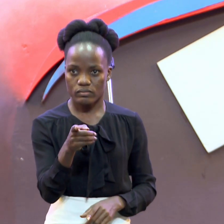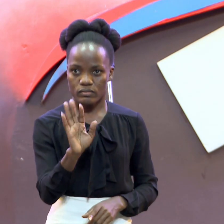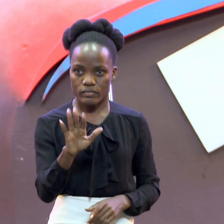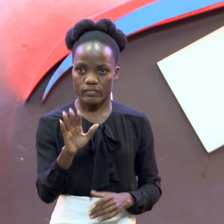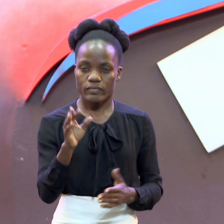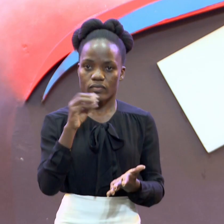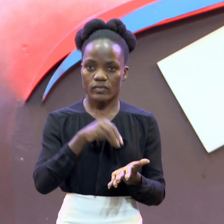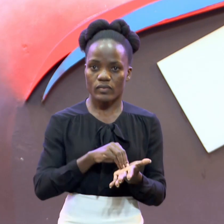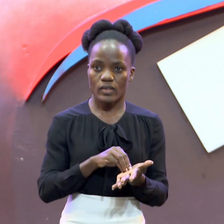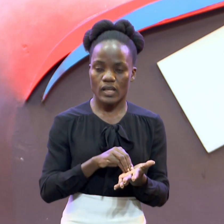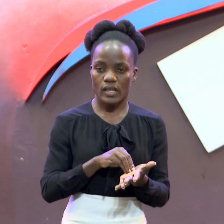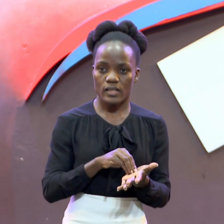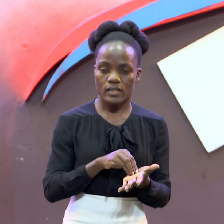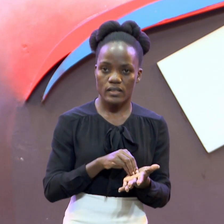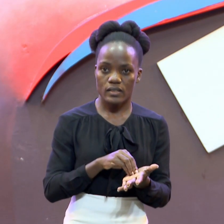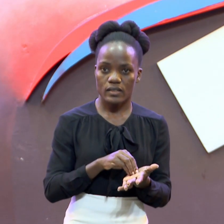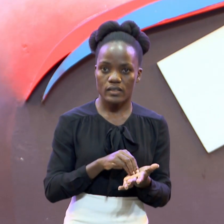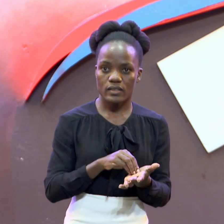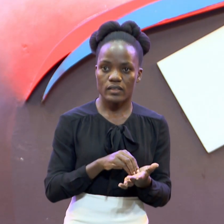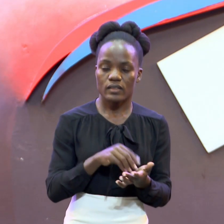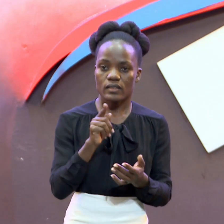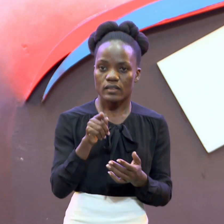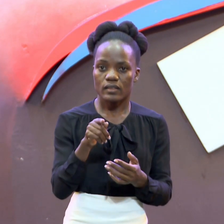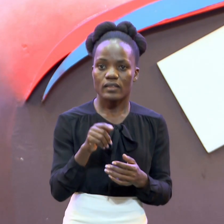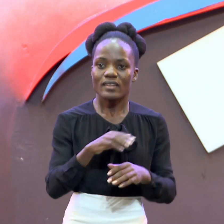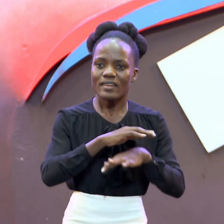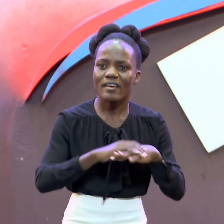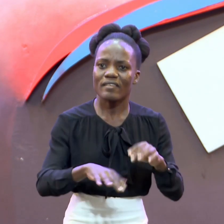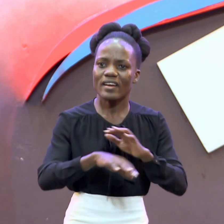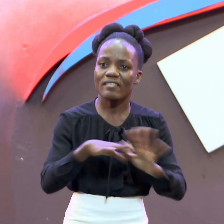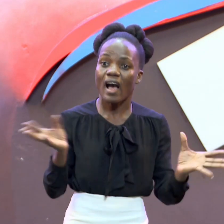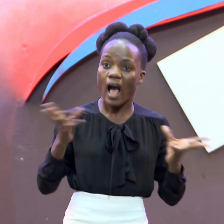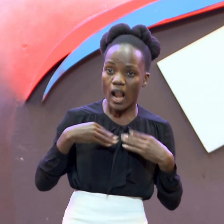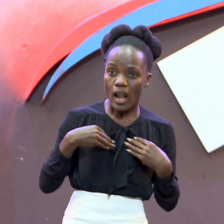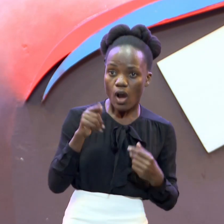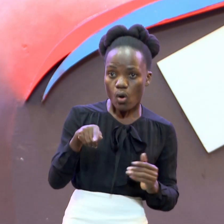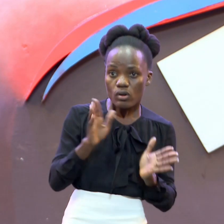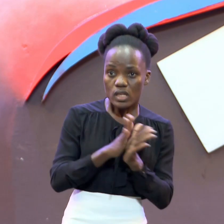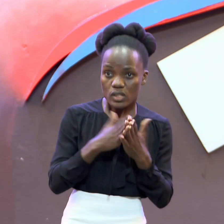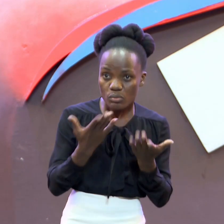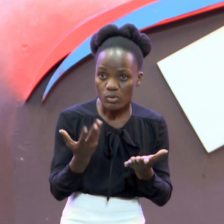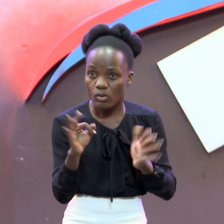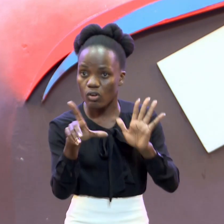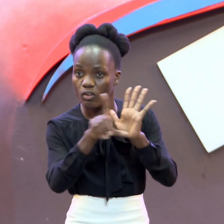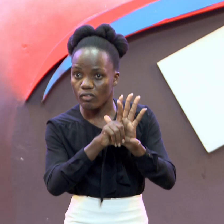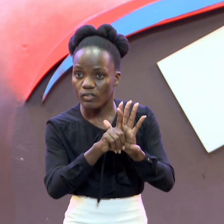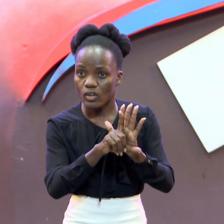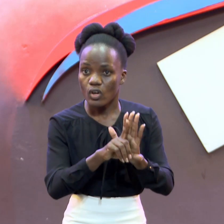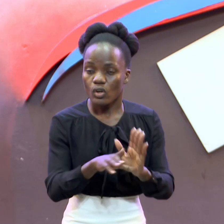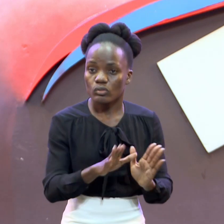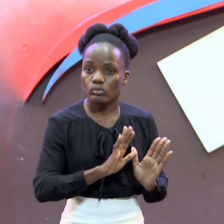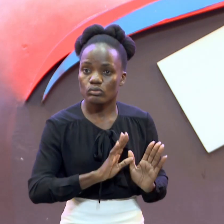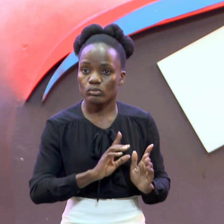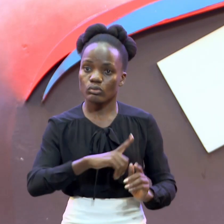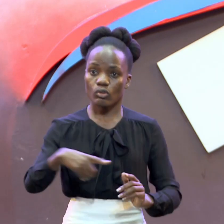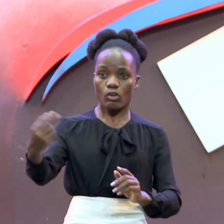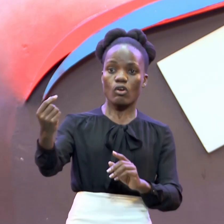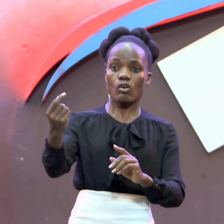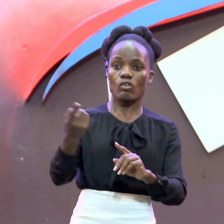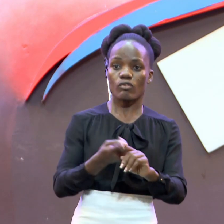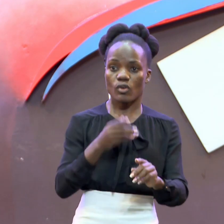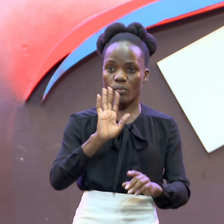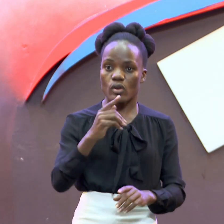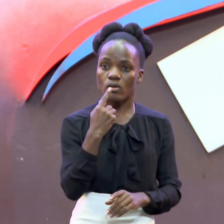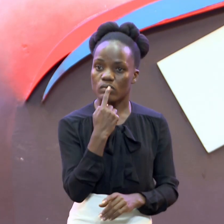beg your pardon Let me read it again It says Do not let This book Of the law Depart From your